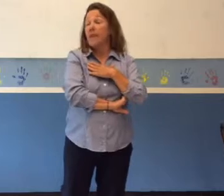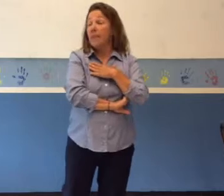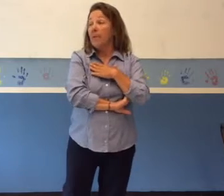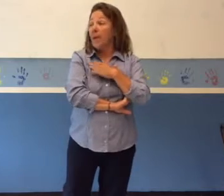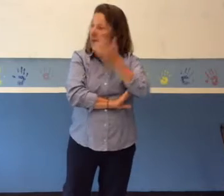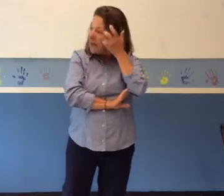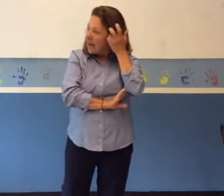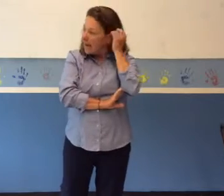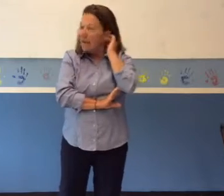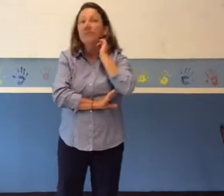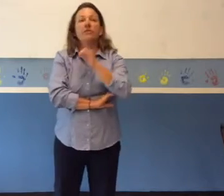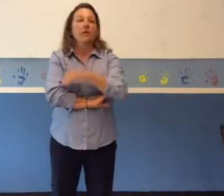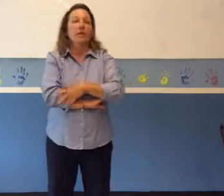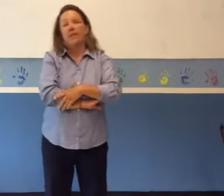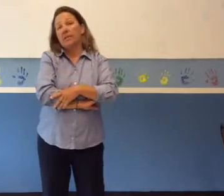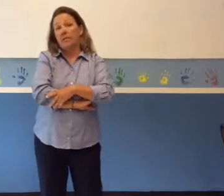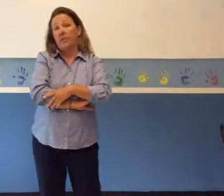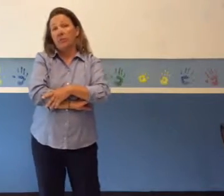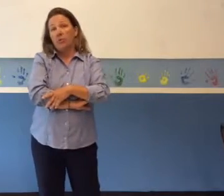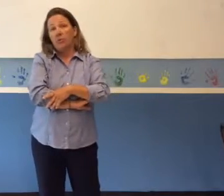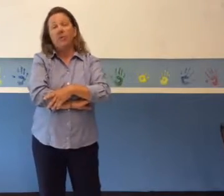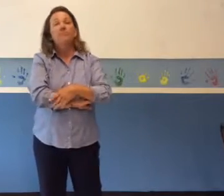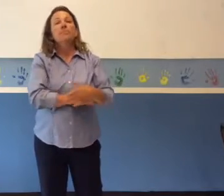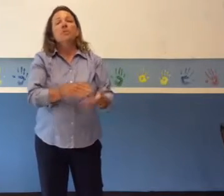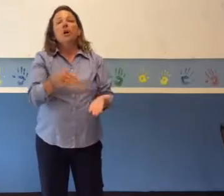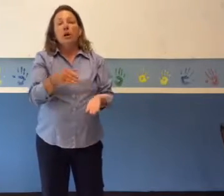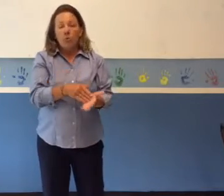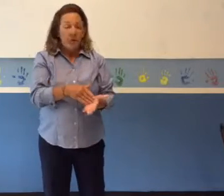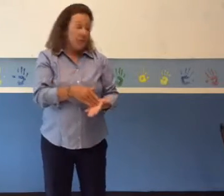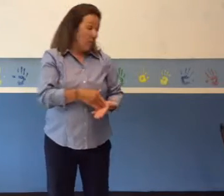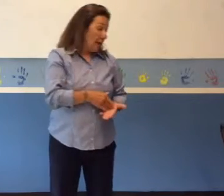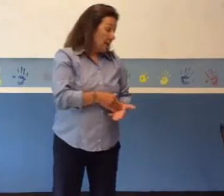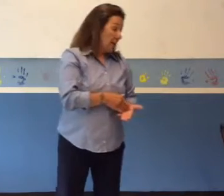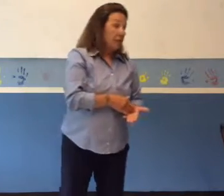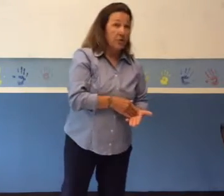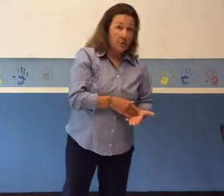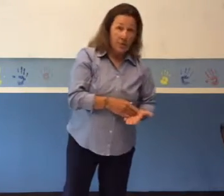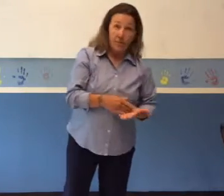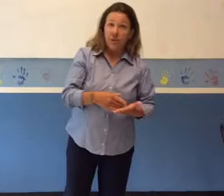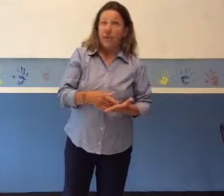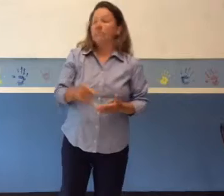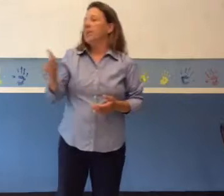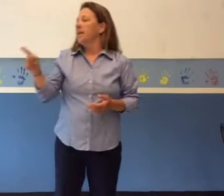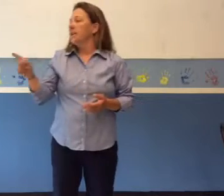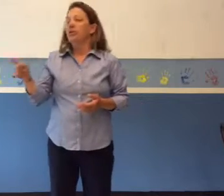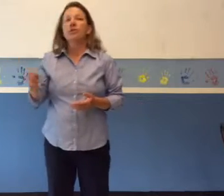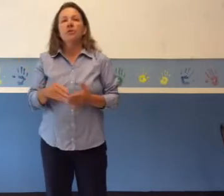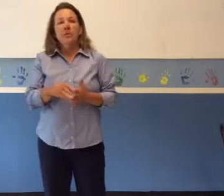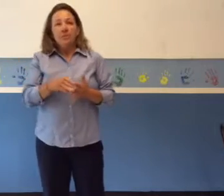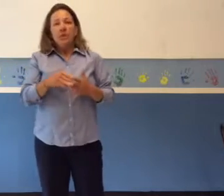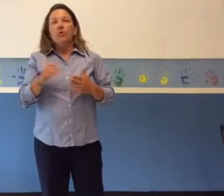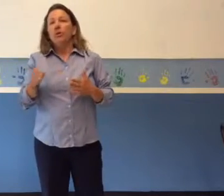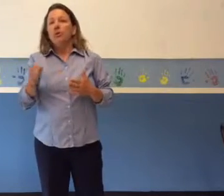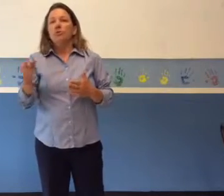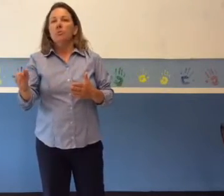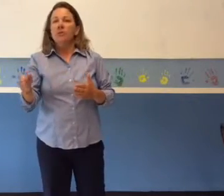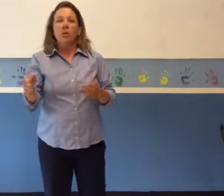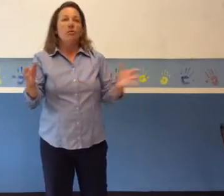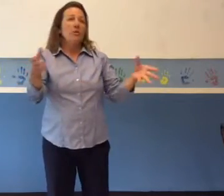in pay and standardized test scores. According to educational leadership, teachers used the results